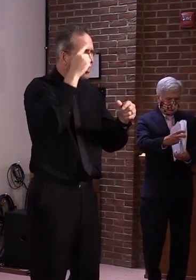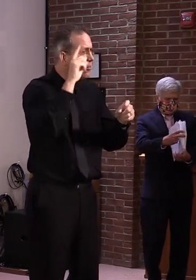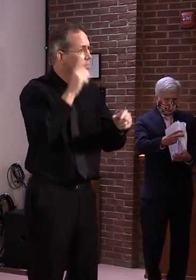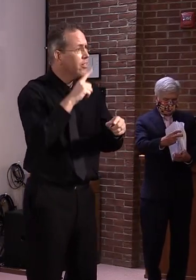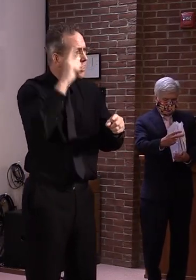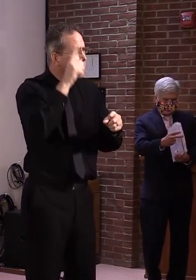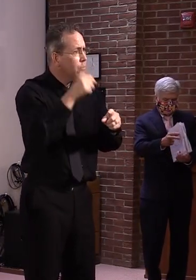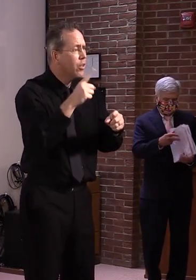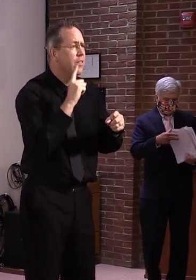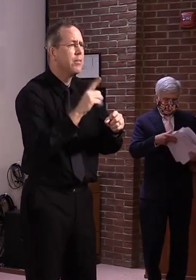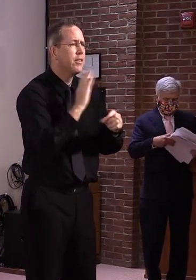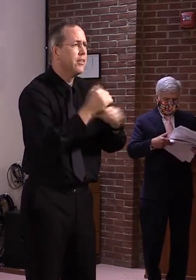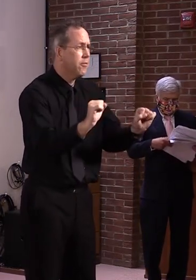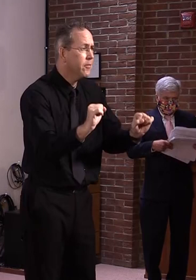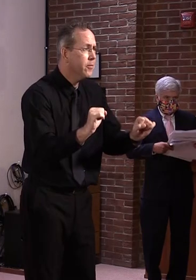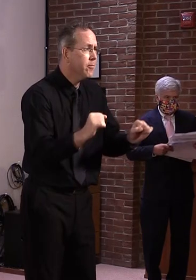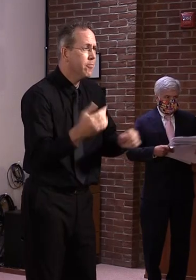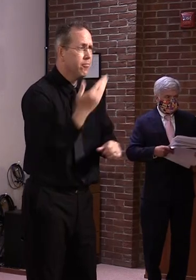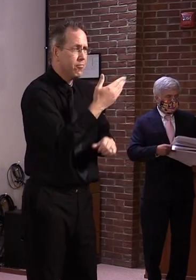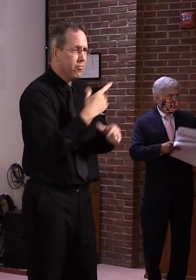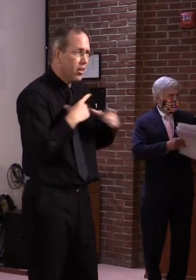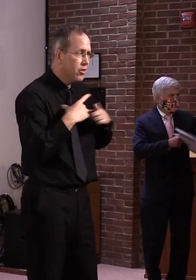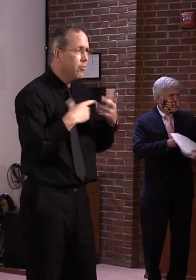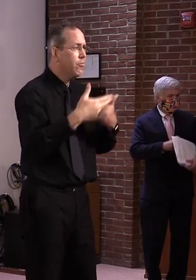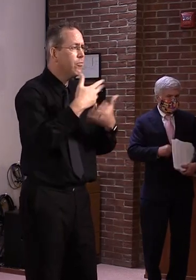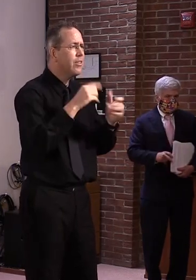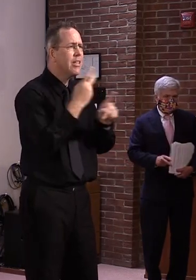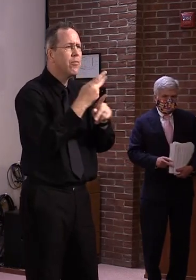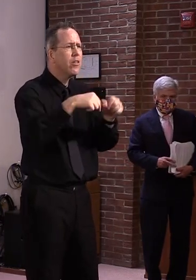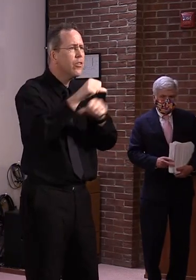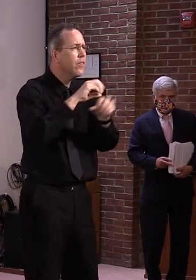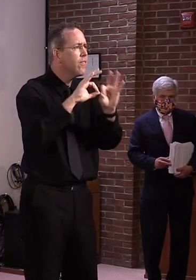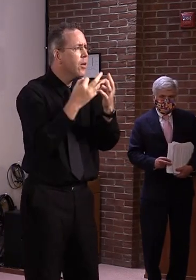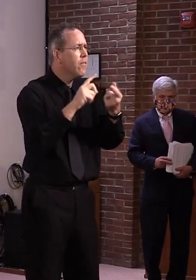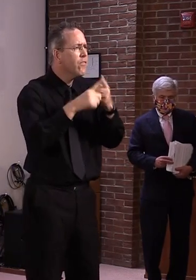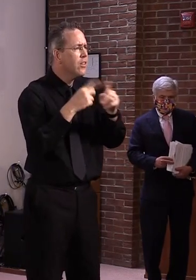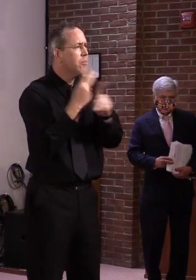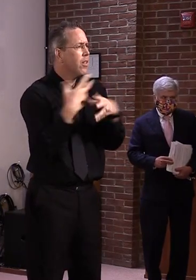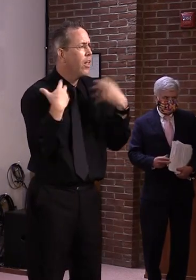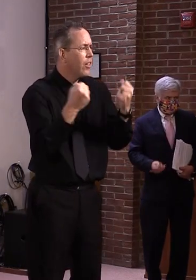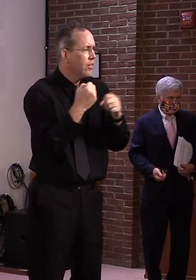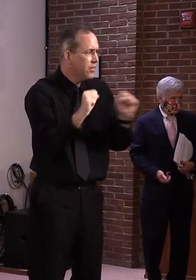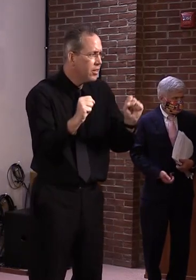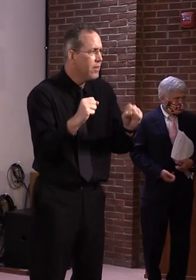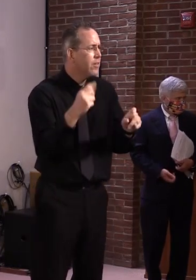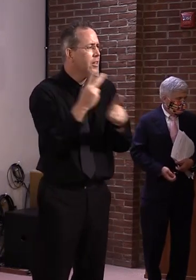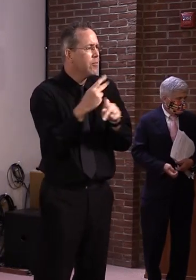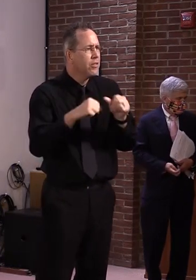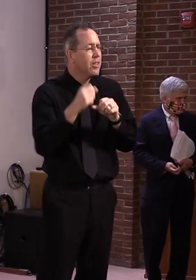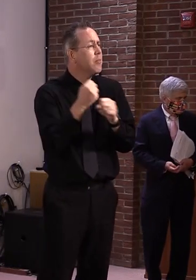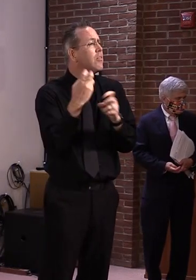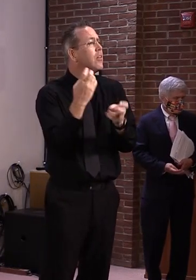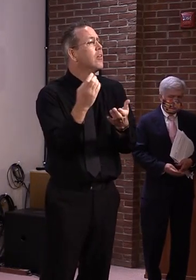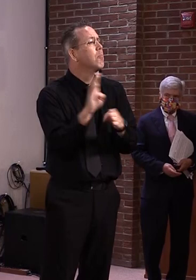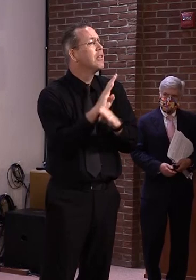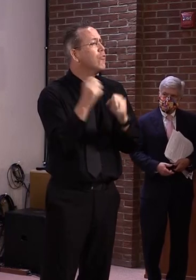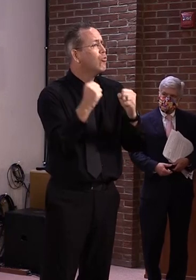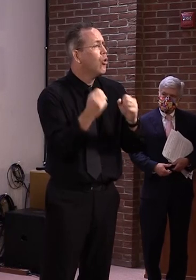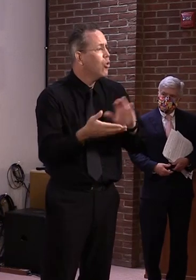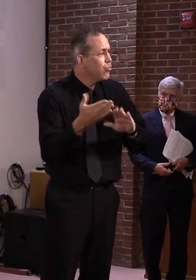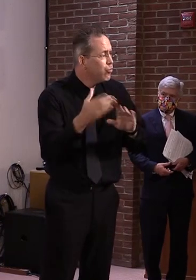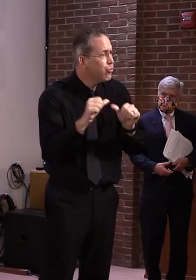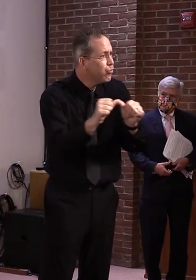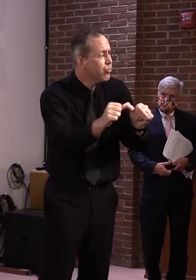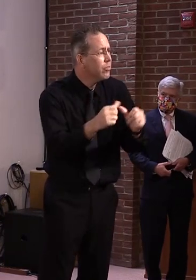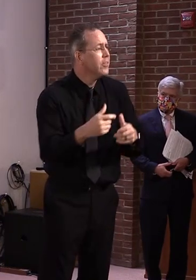and help everyone stay healthy in order to keep our economy open and rolling along. So, again, I